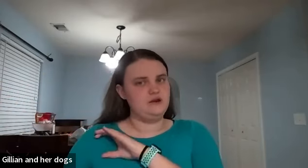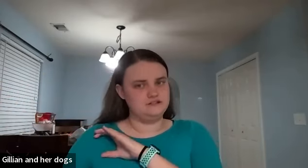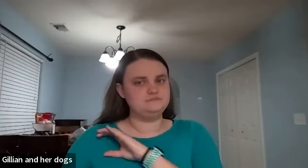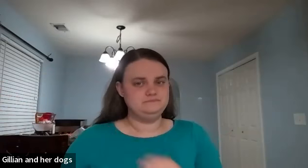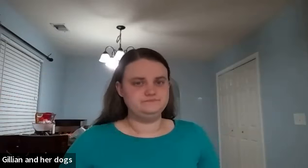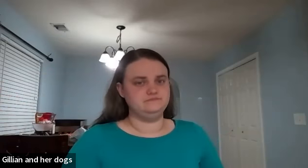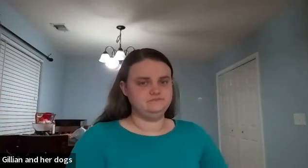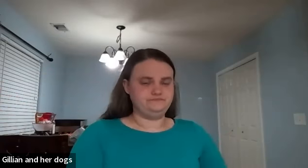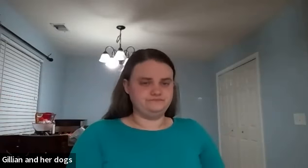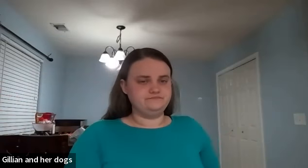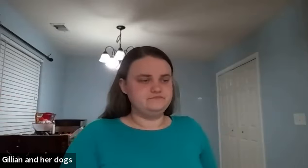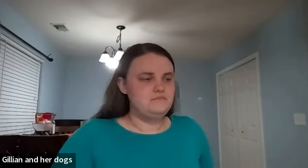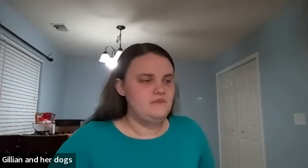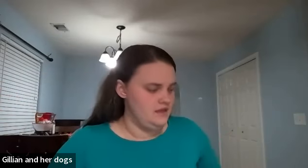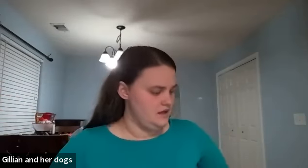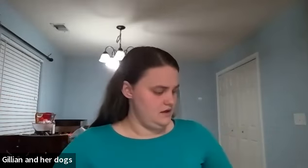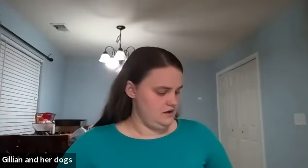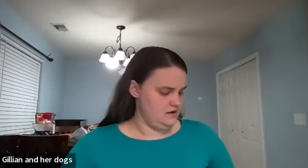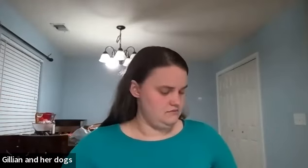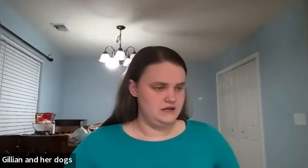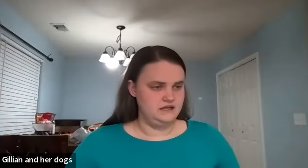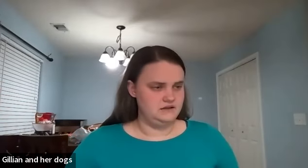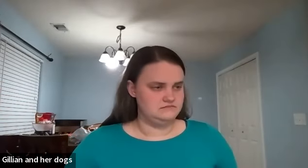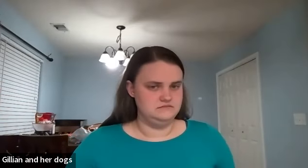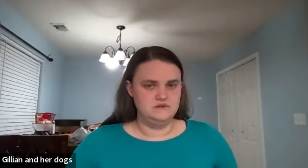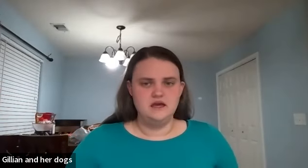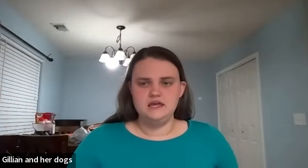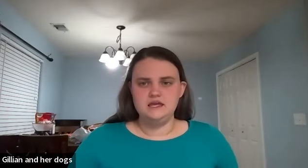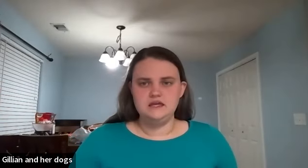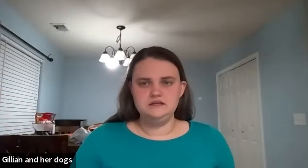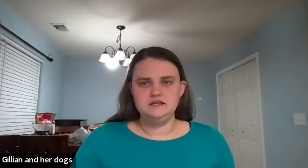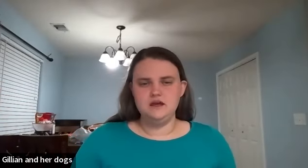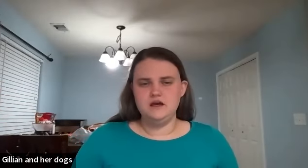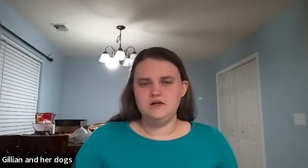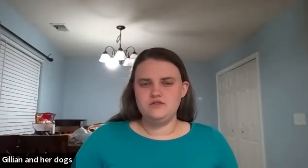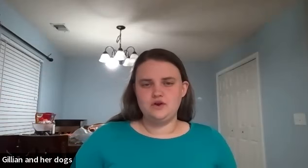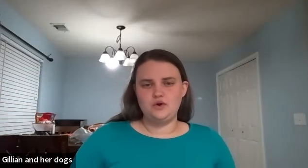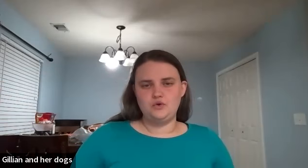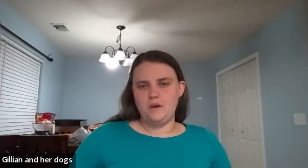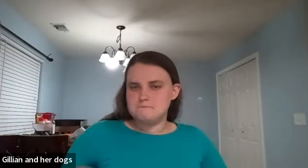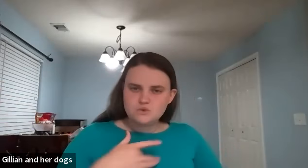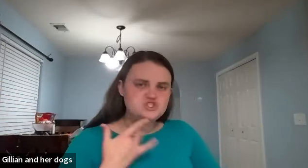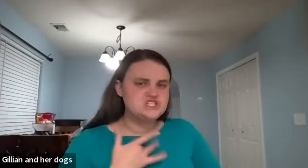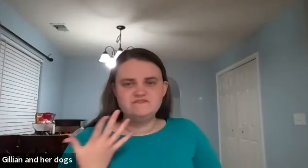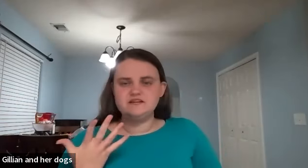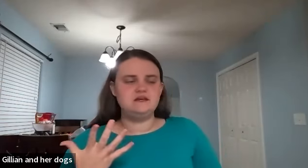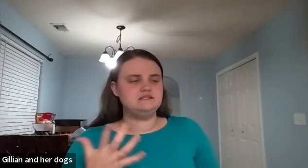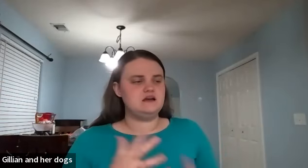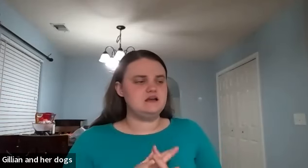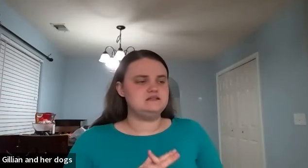character all righty any other emotion feeling signs